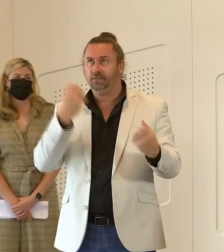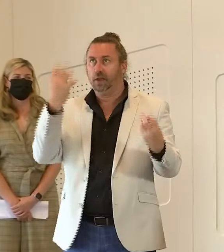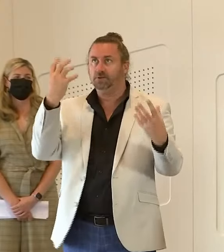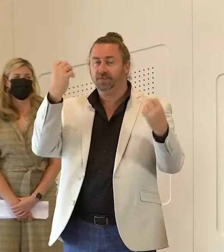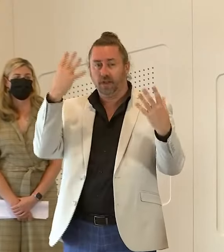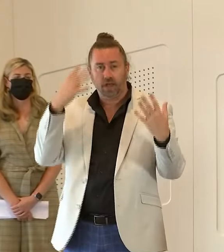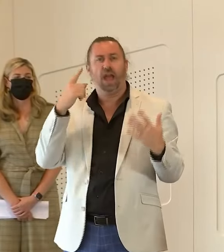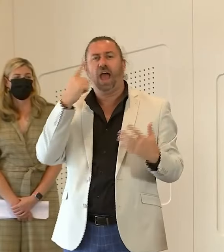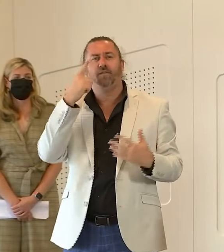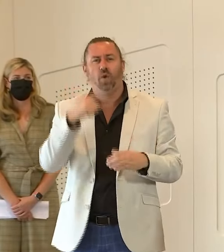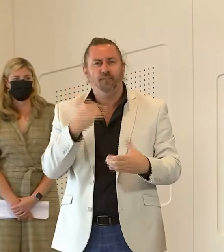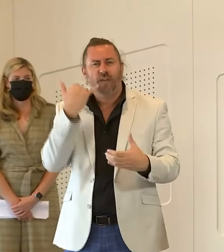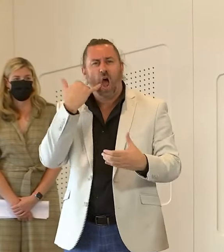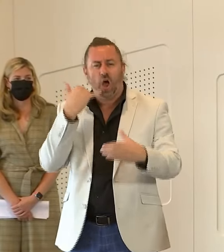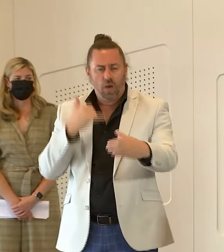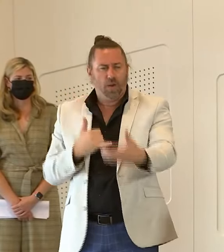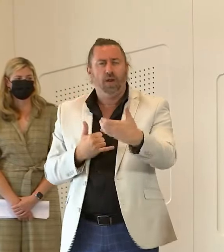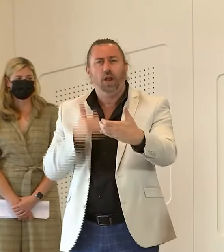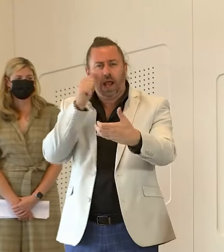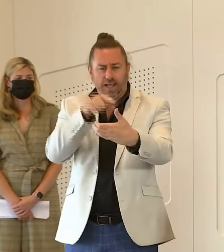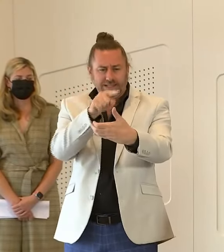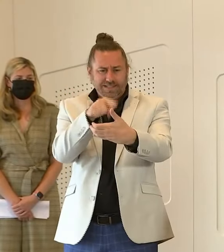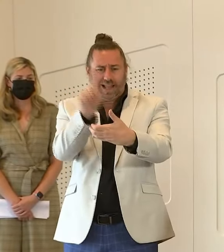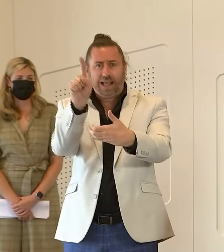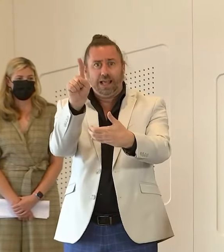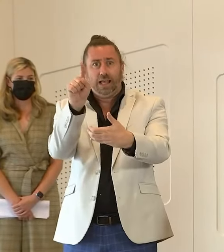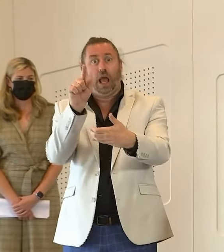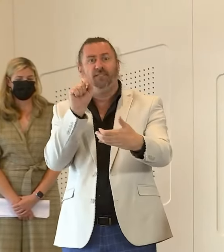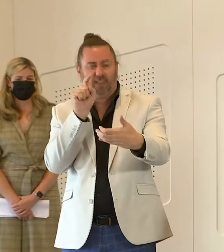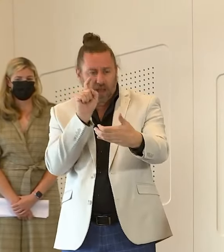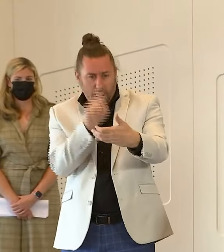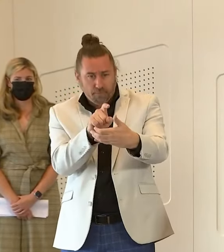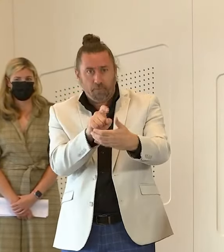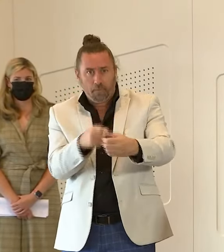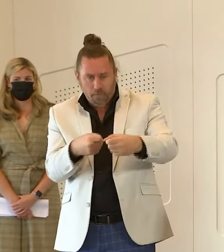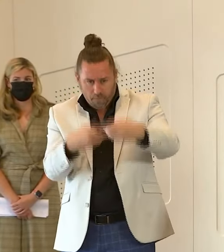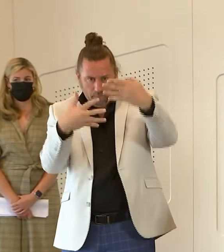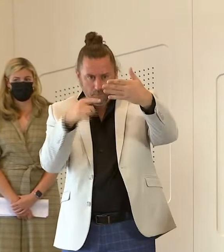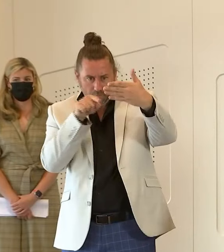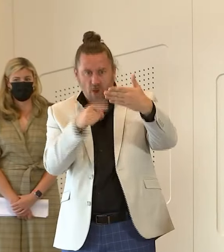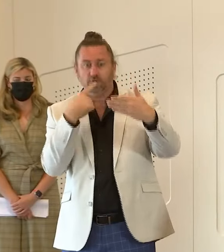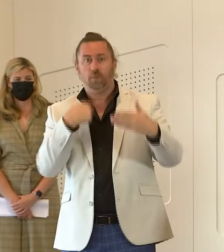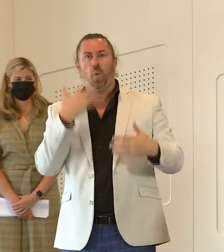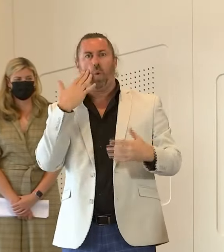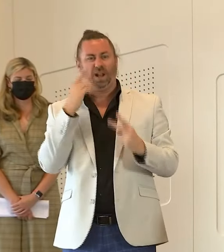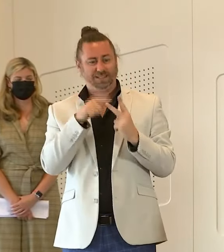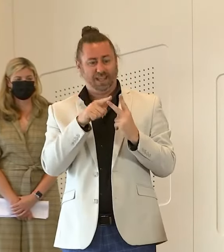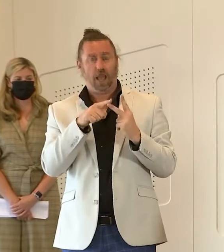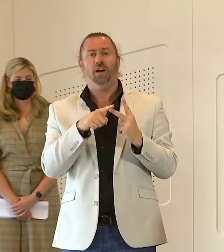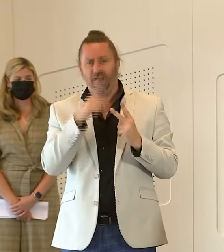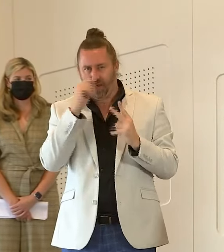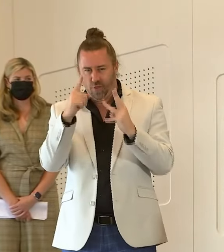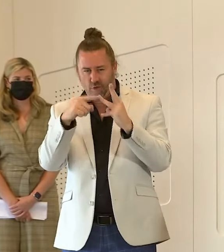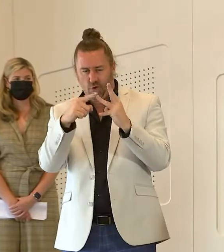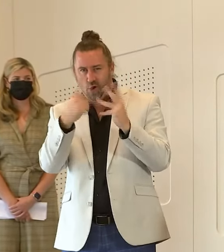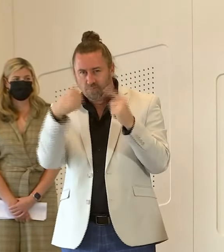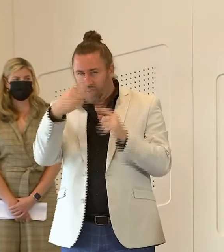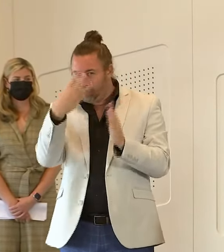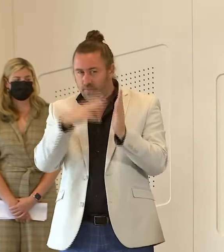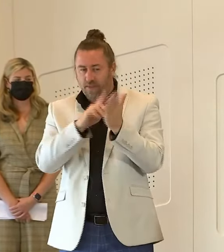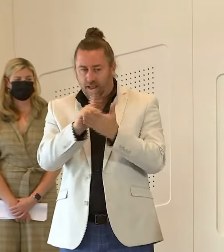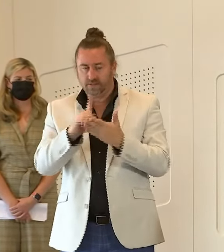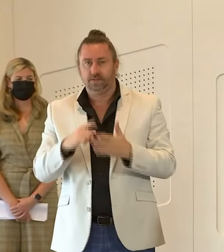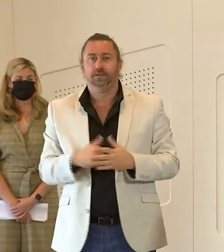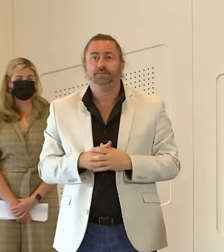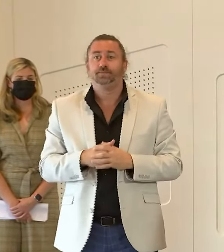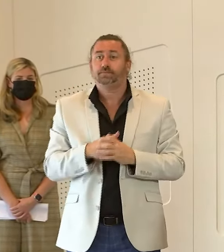it was three months ago you can come forward and get your booster and really positive news that we are seeing even a further decline in the